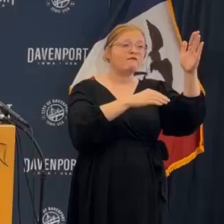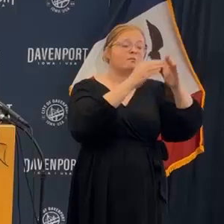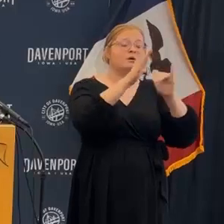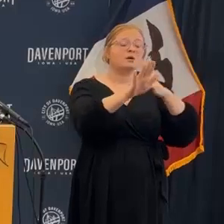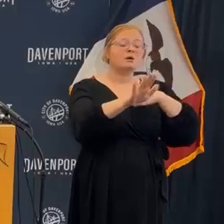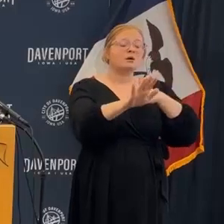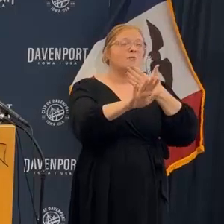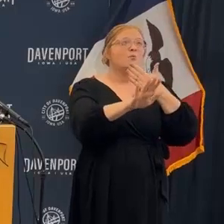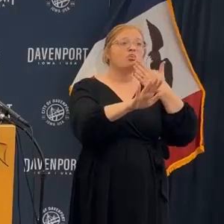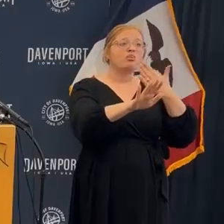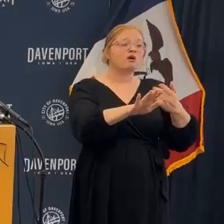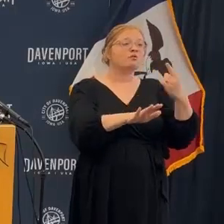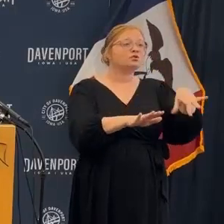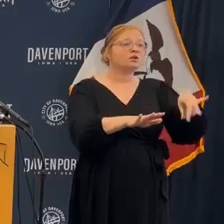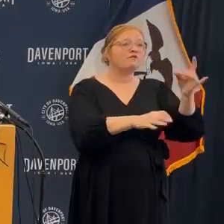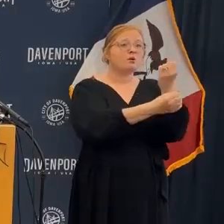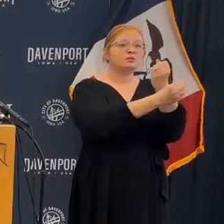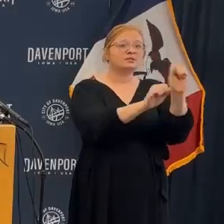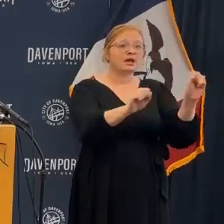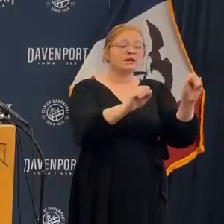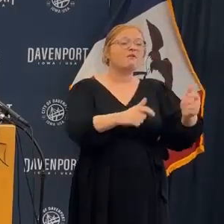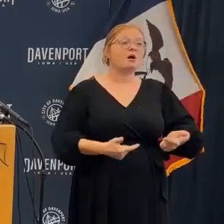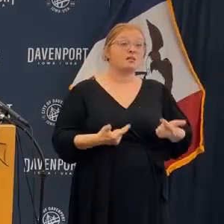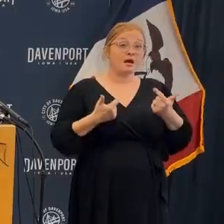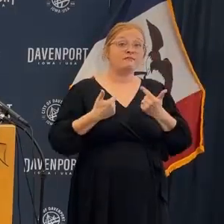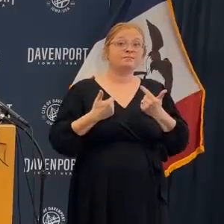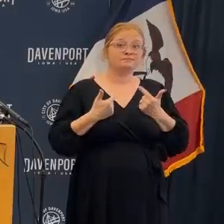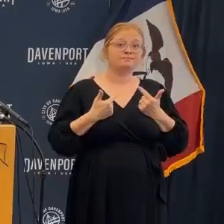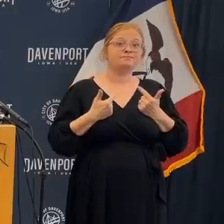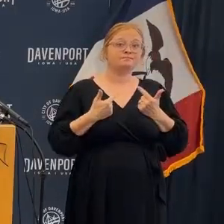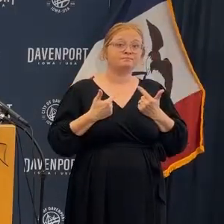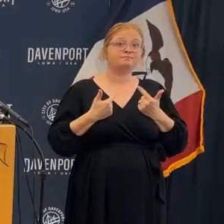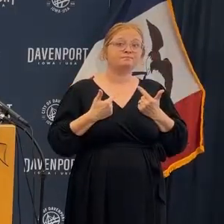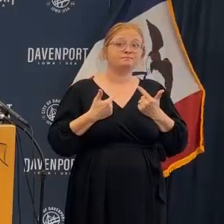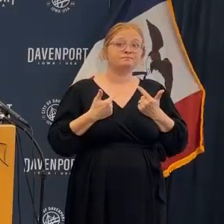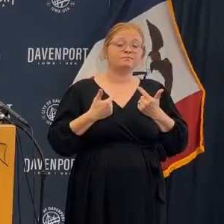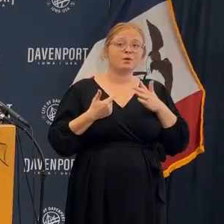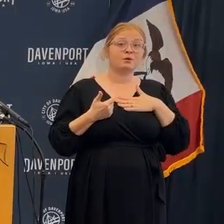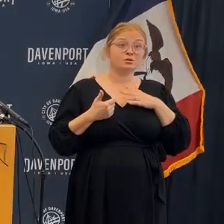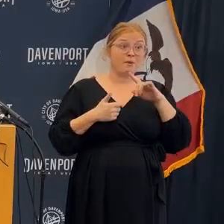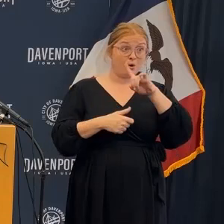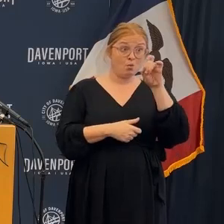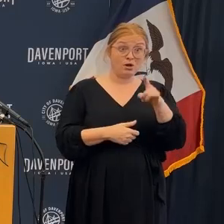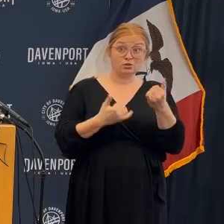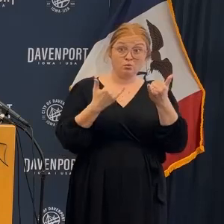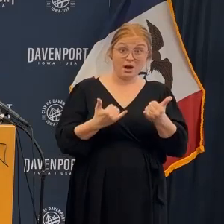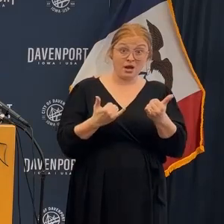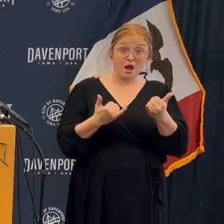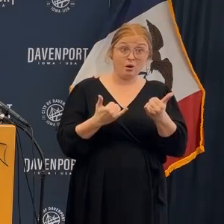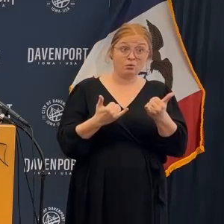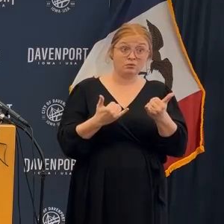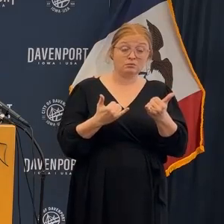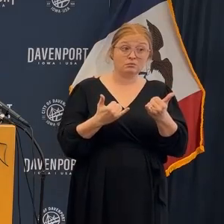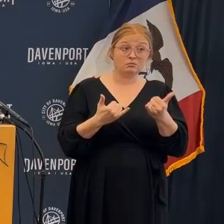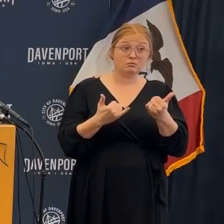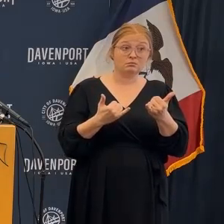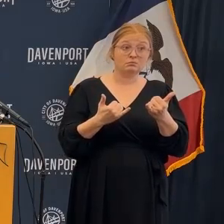thankful that she was found safe and alive. The immediate question I know people are asking